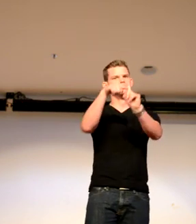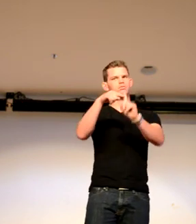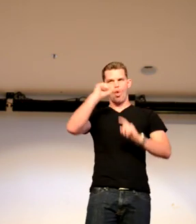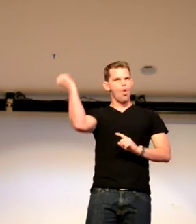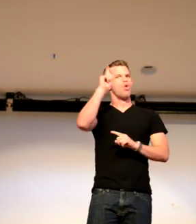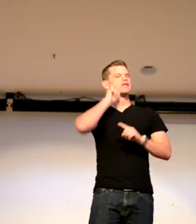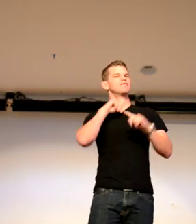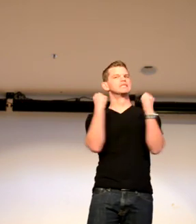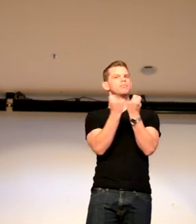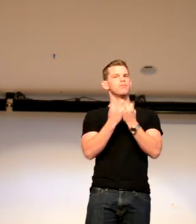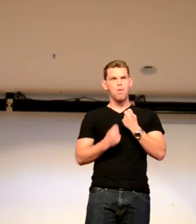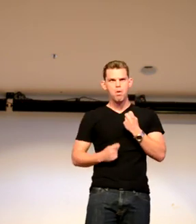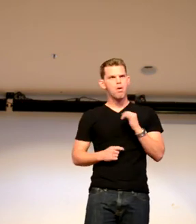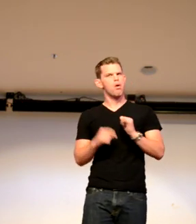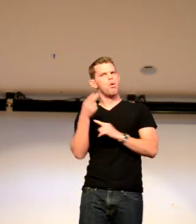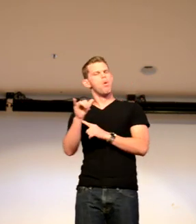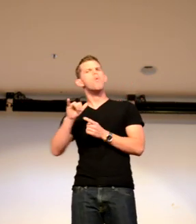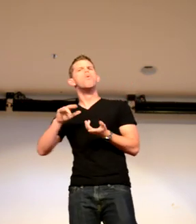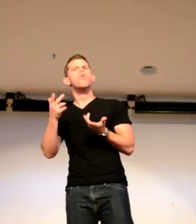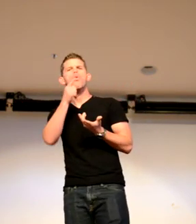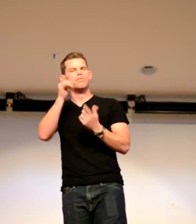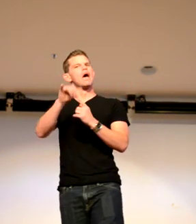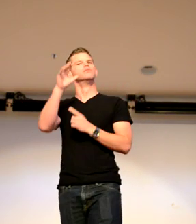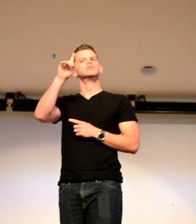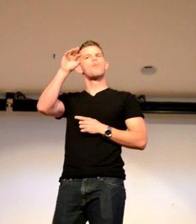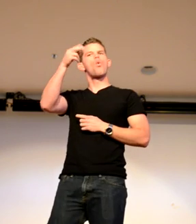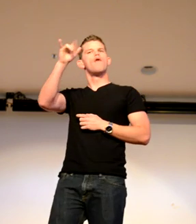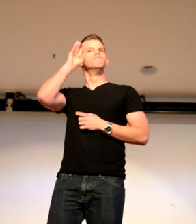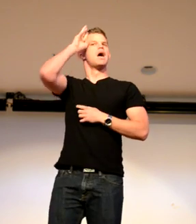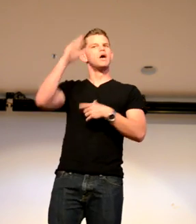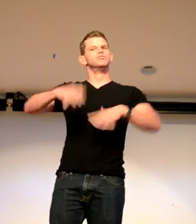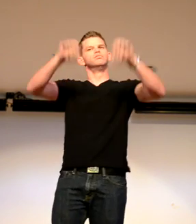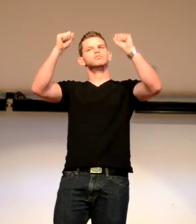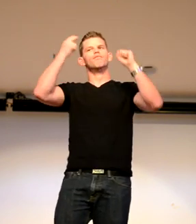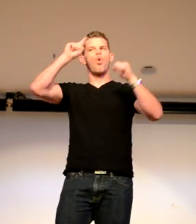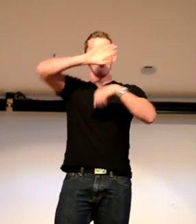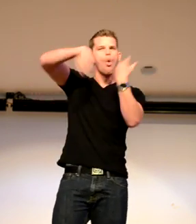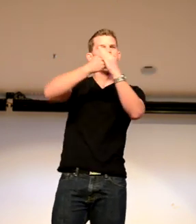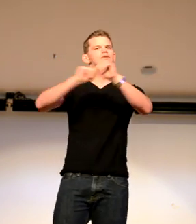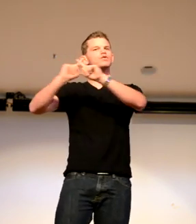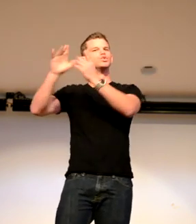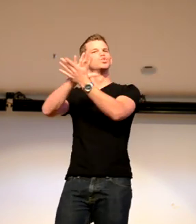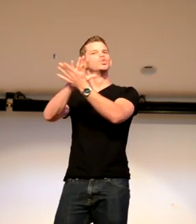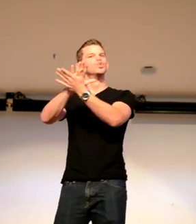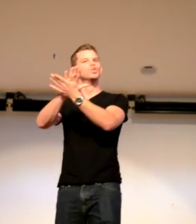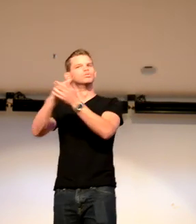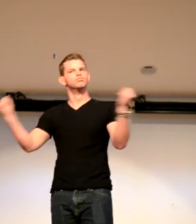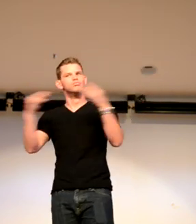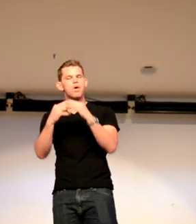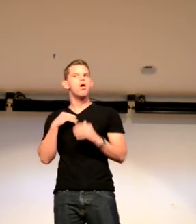you know, schools when they come to one place, you know, and they compete. And Dummy Hoy invented that, where the different schools would